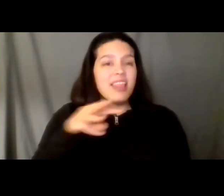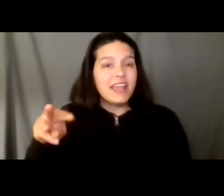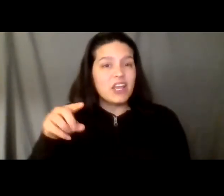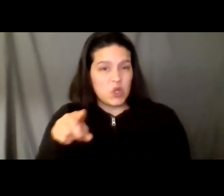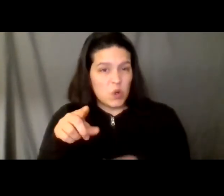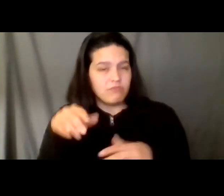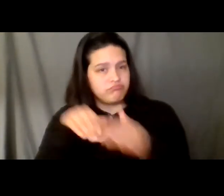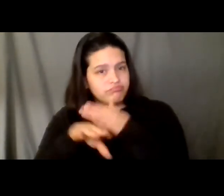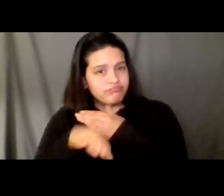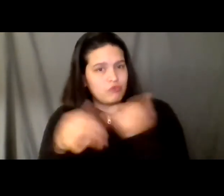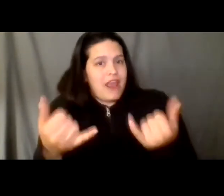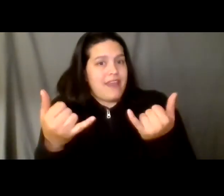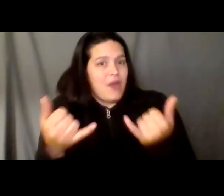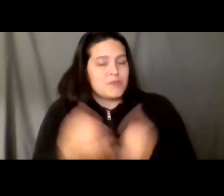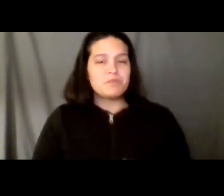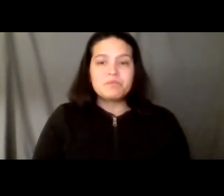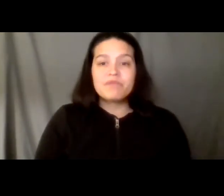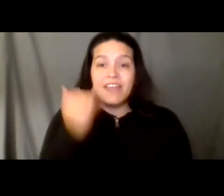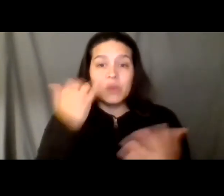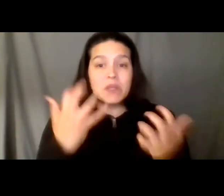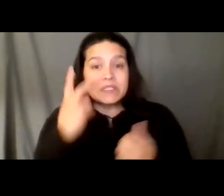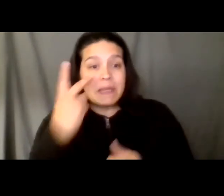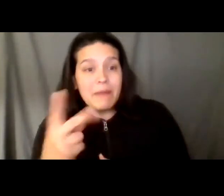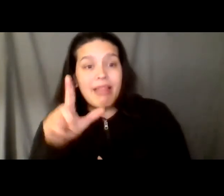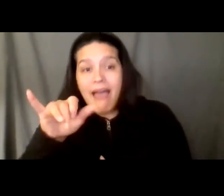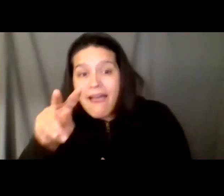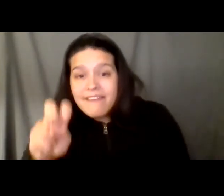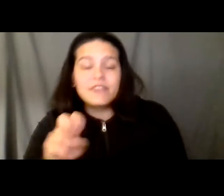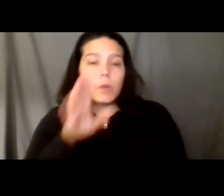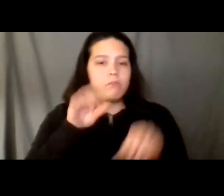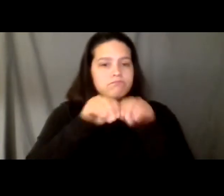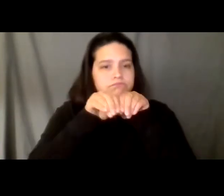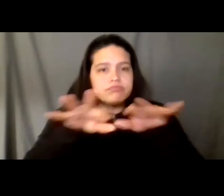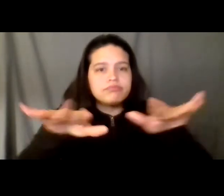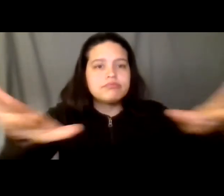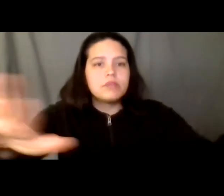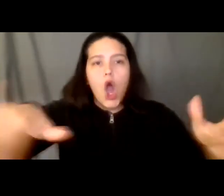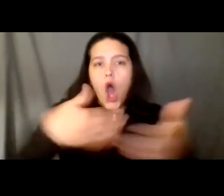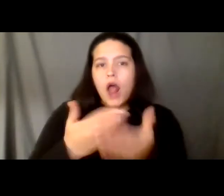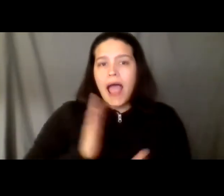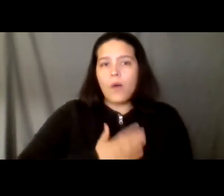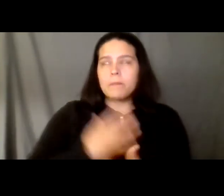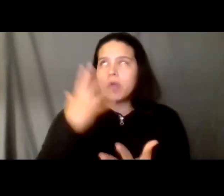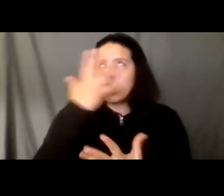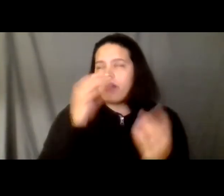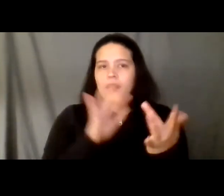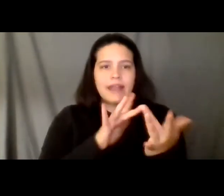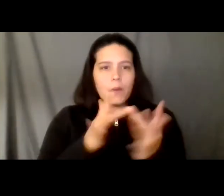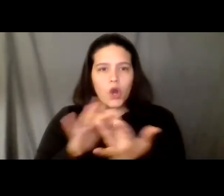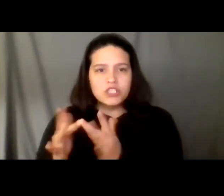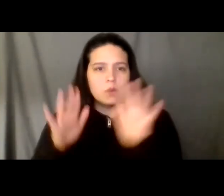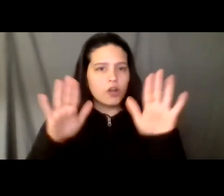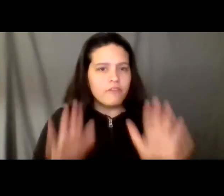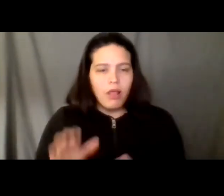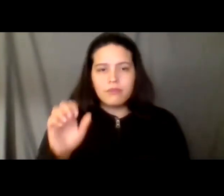see him live or it goes blasting out to all our wonderful networks uh you know the stories